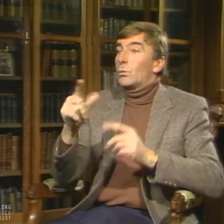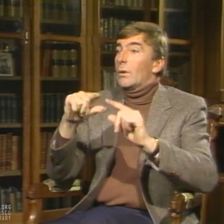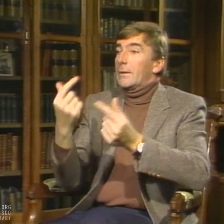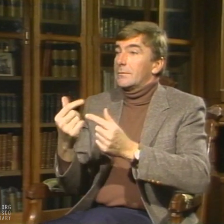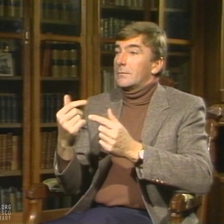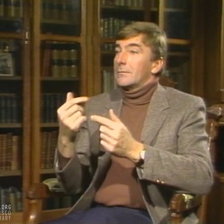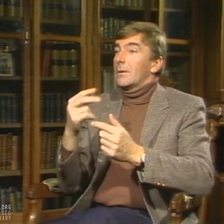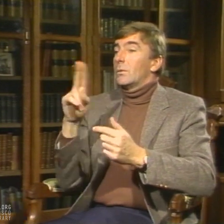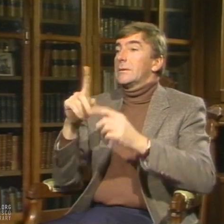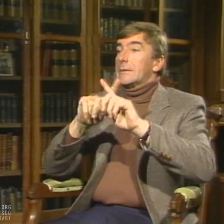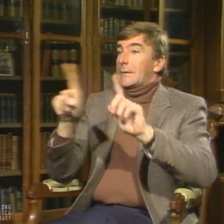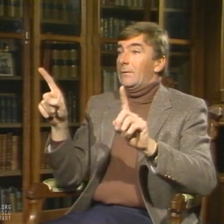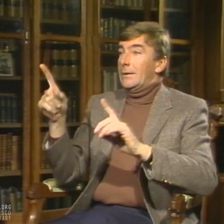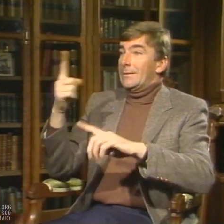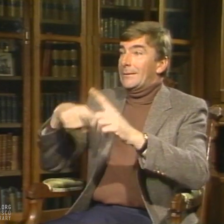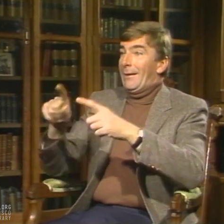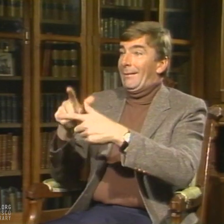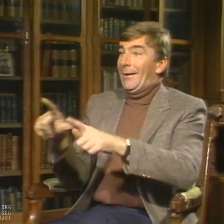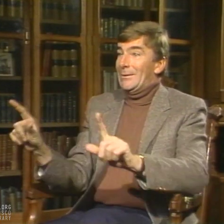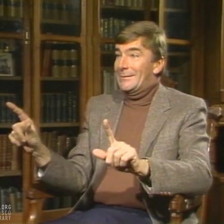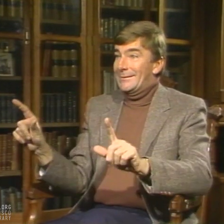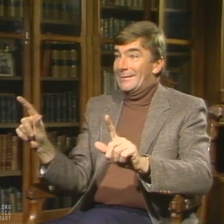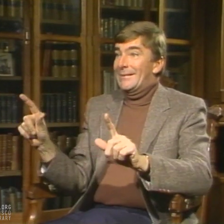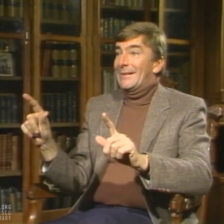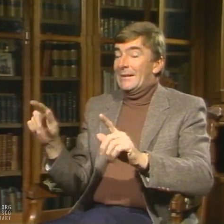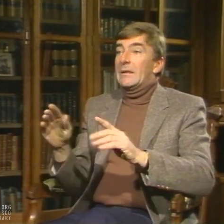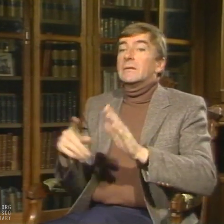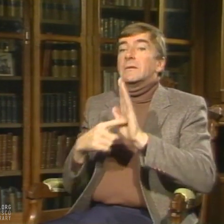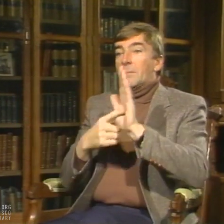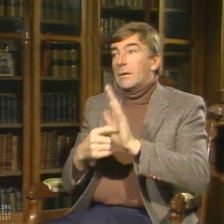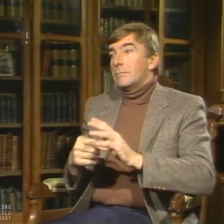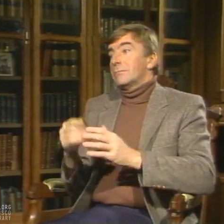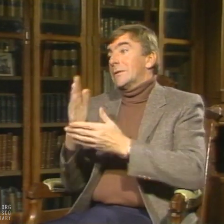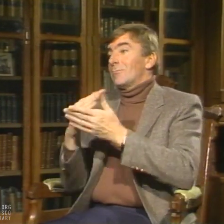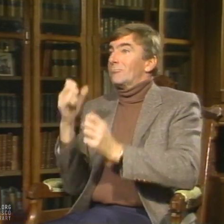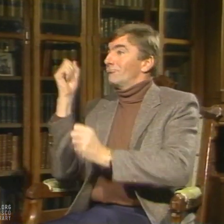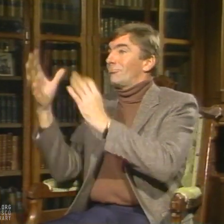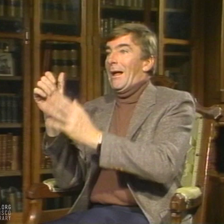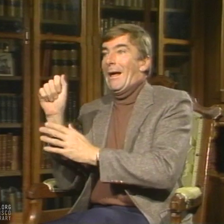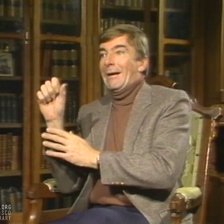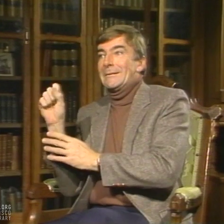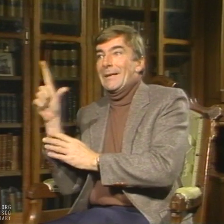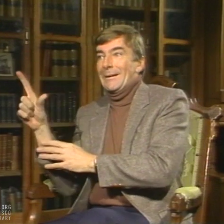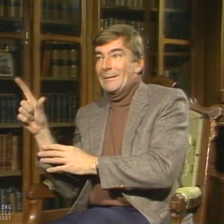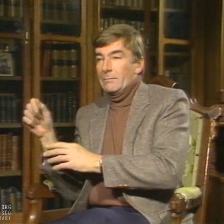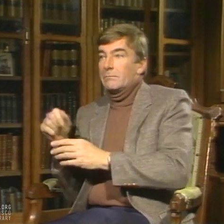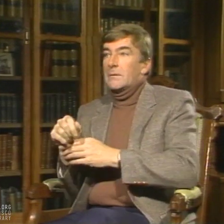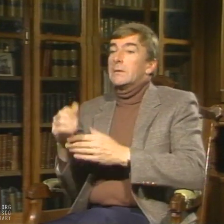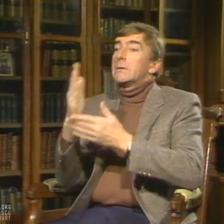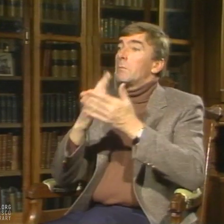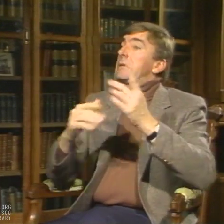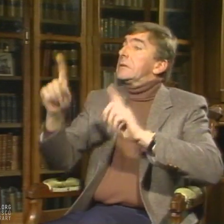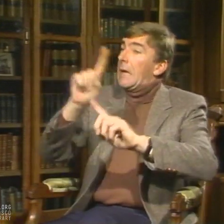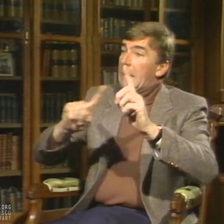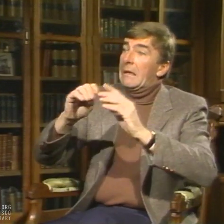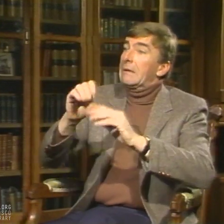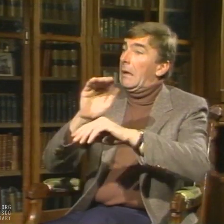wrong? Then I realized that they all used different signing systems. Some groups were using